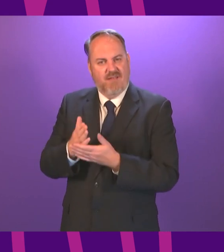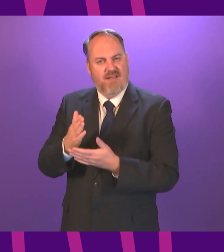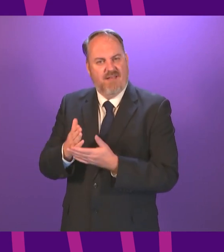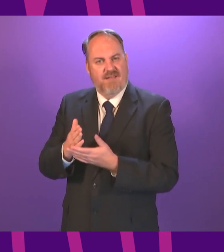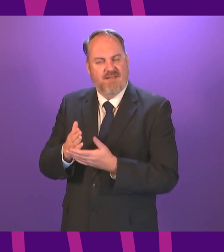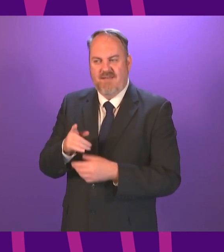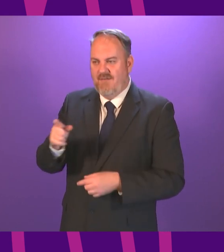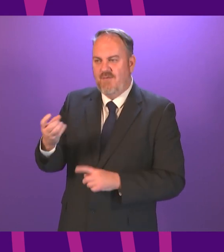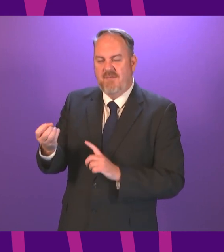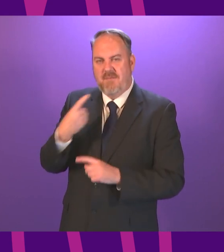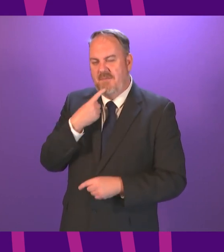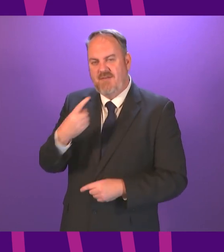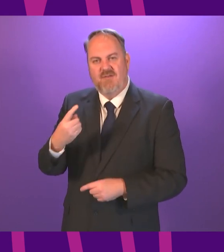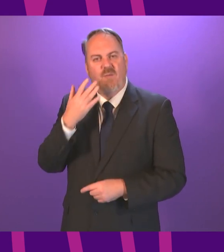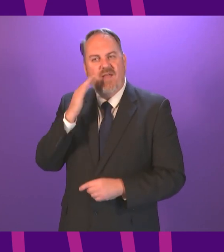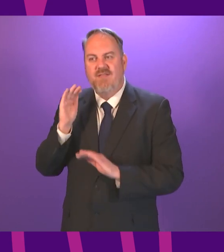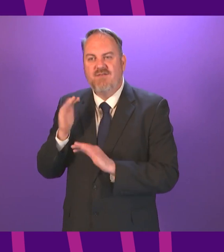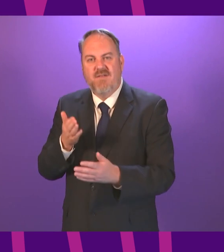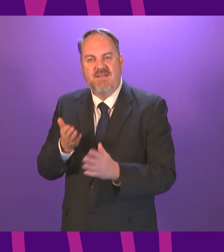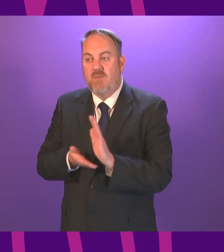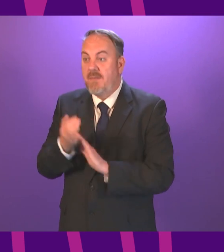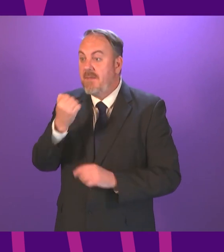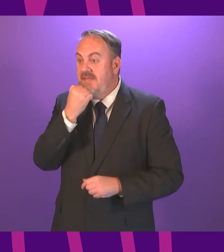services and when the guidance would be updated it got updated yesterday and